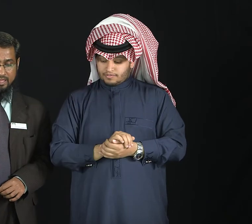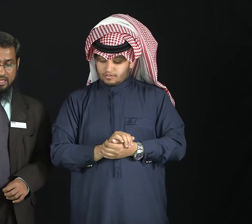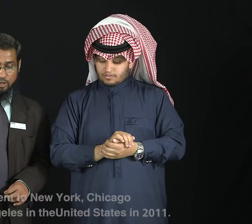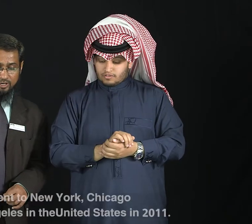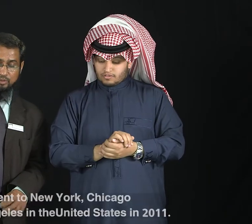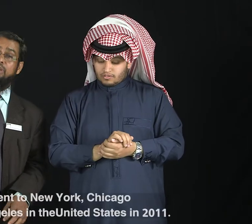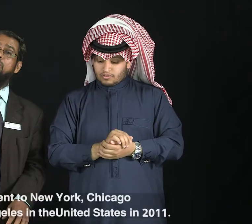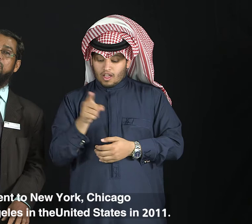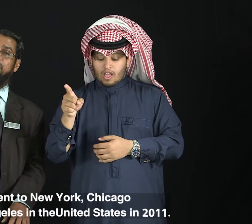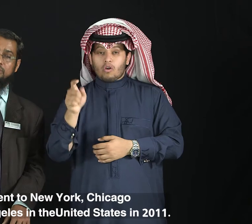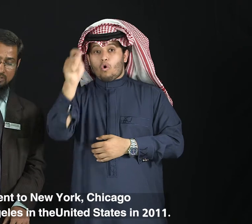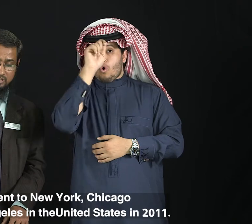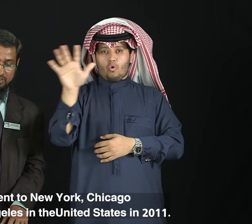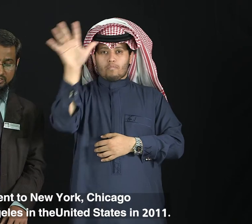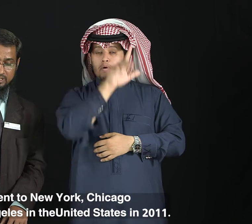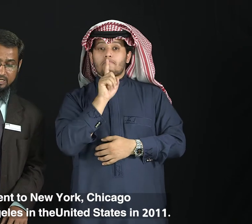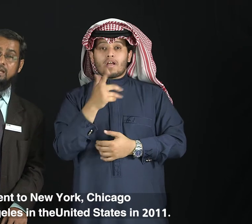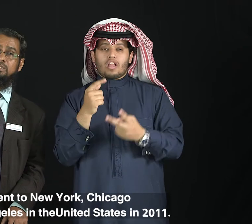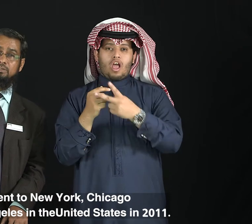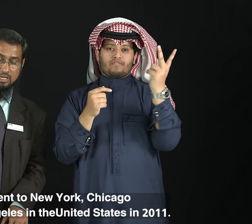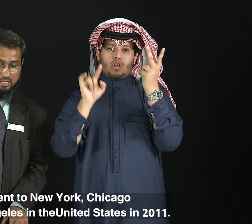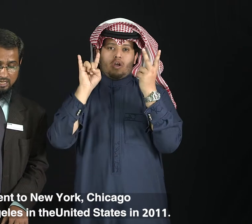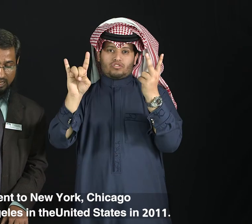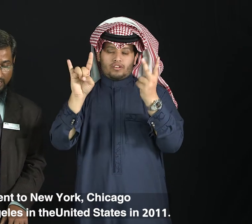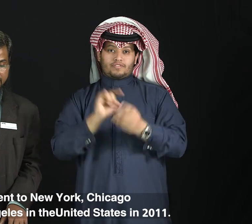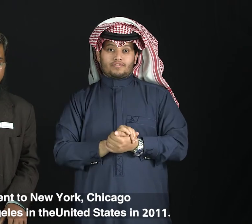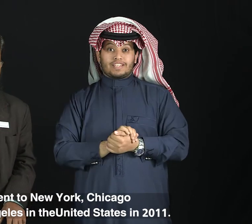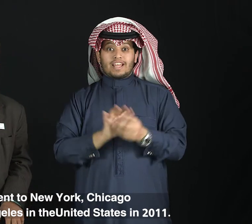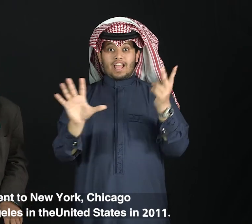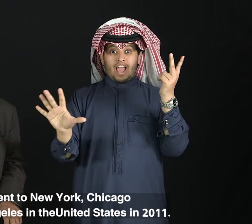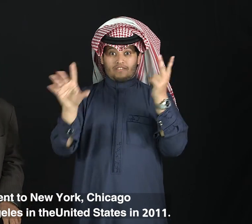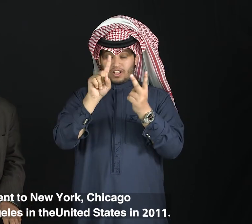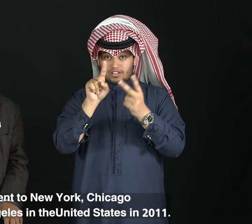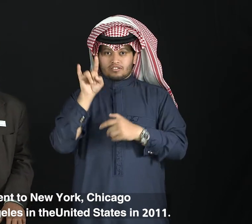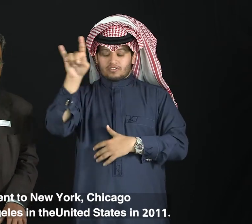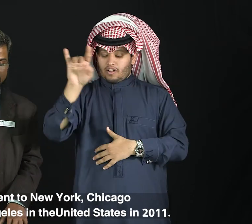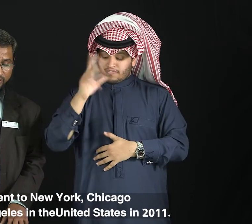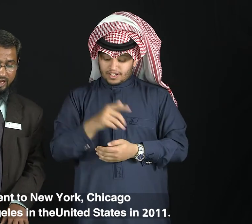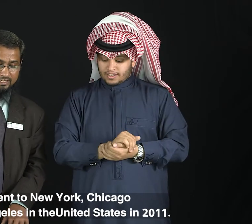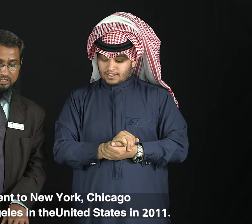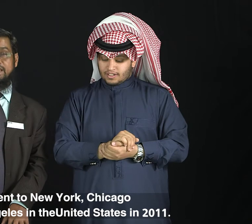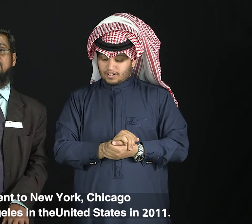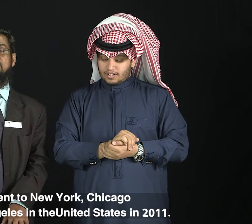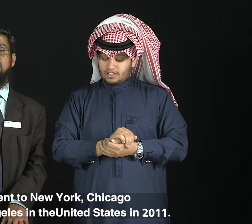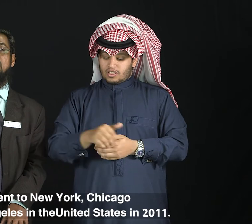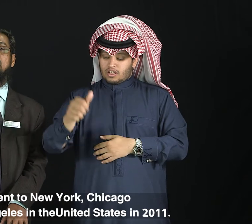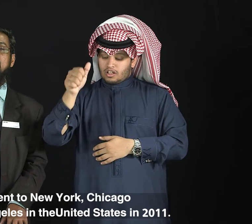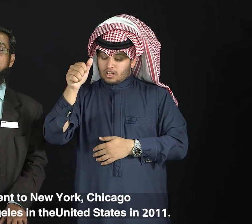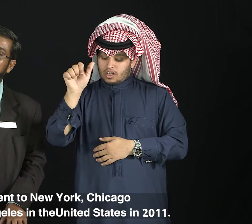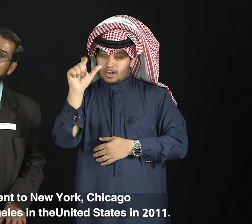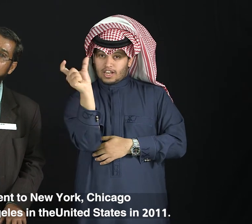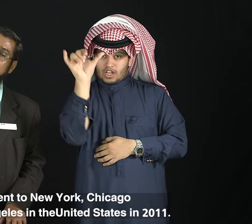He went to New Europe, Chicago, and Los Angeles in the United States